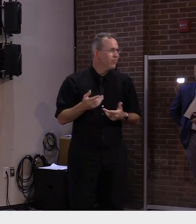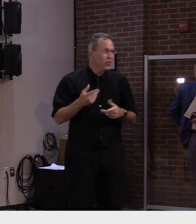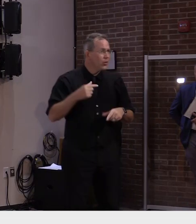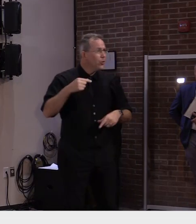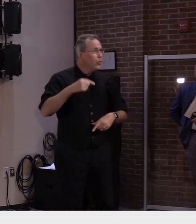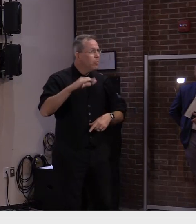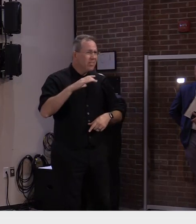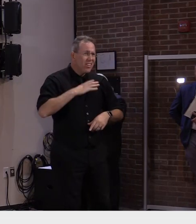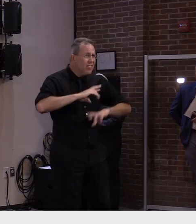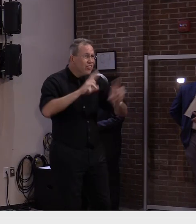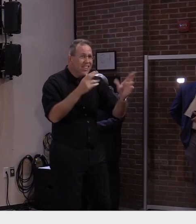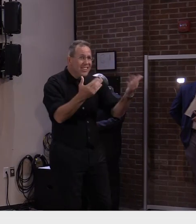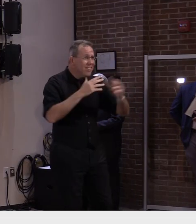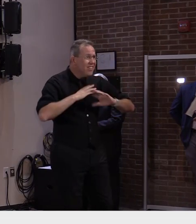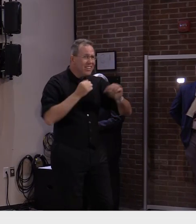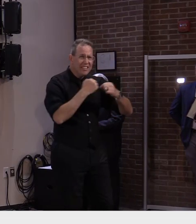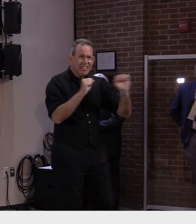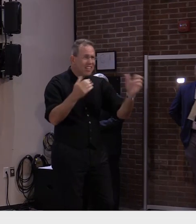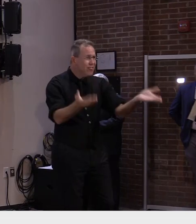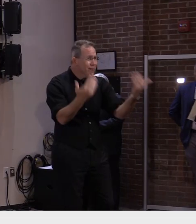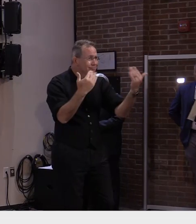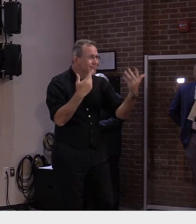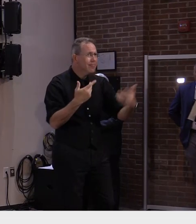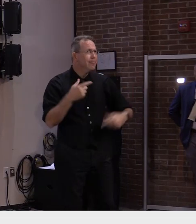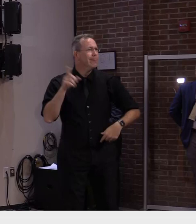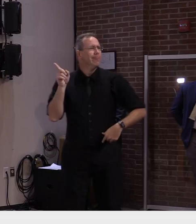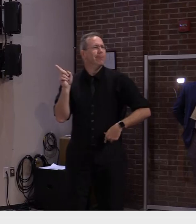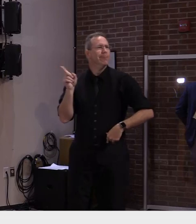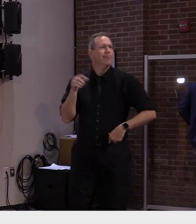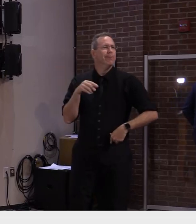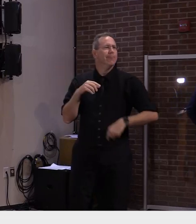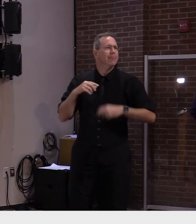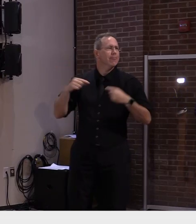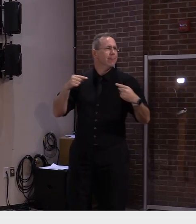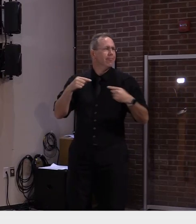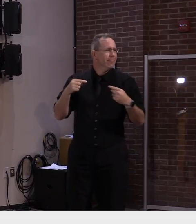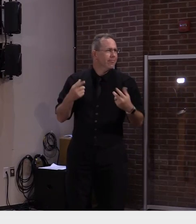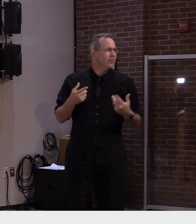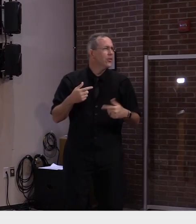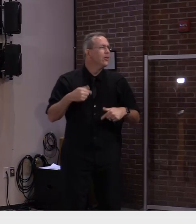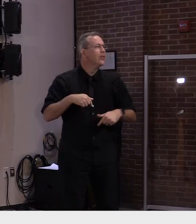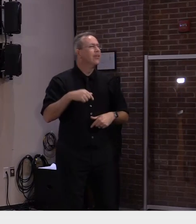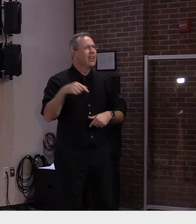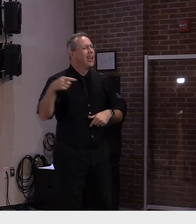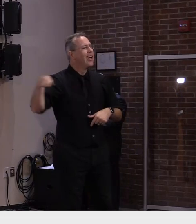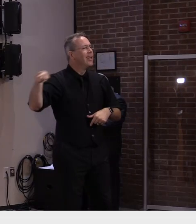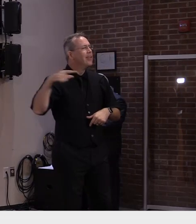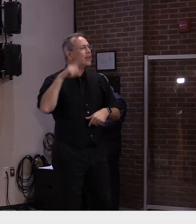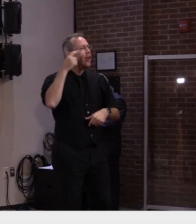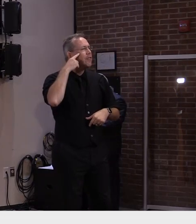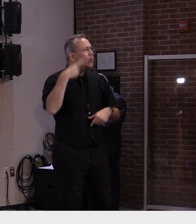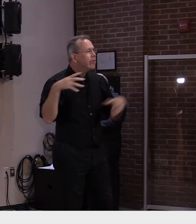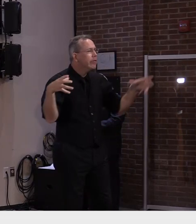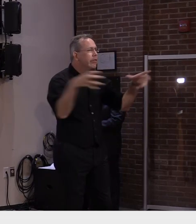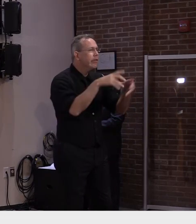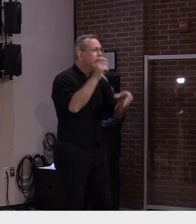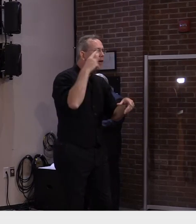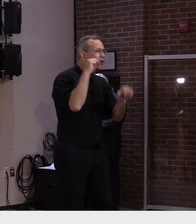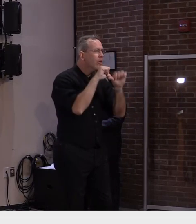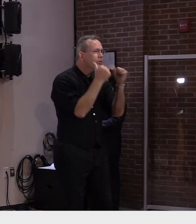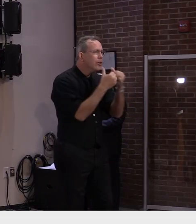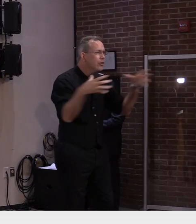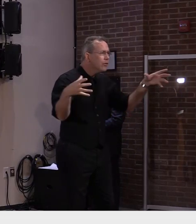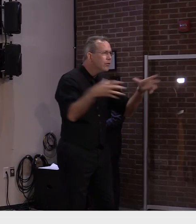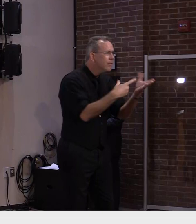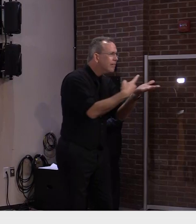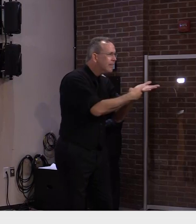we, National Governors Association, along with a number of governors, penned a letter to the White